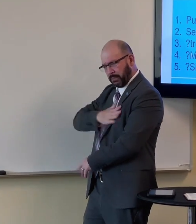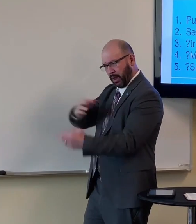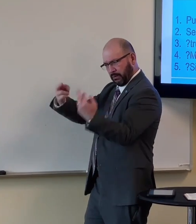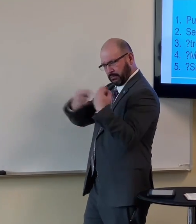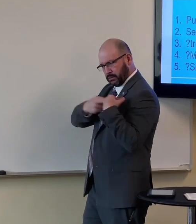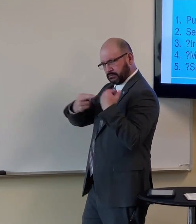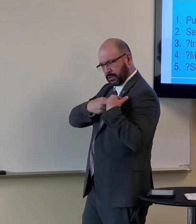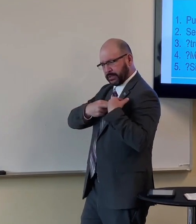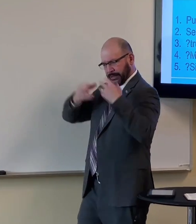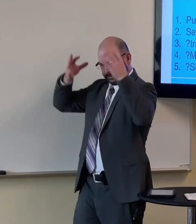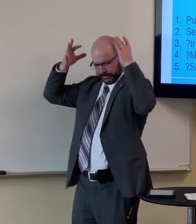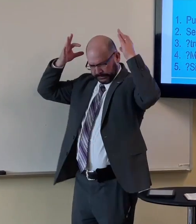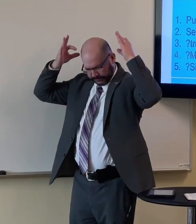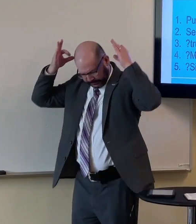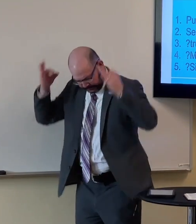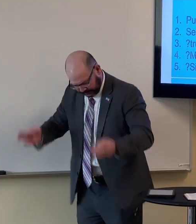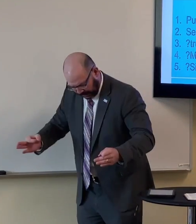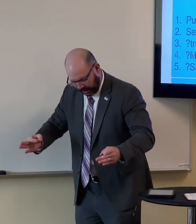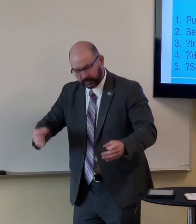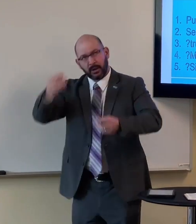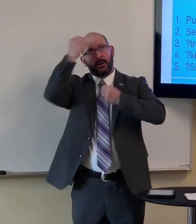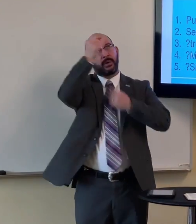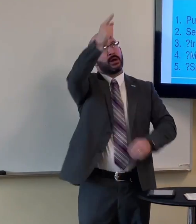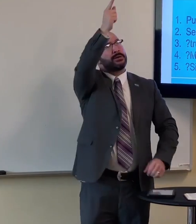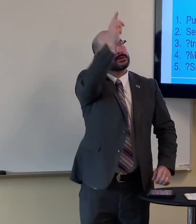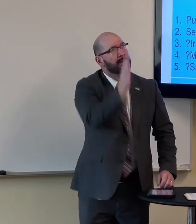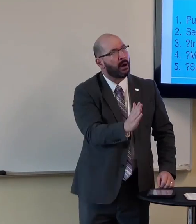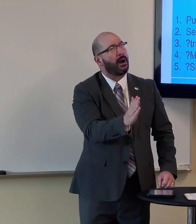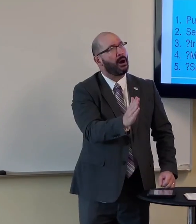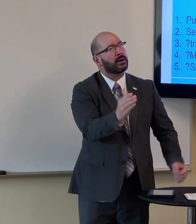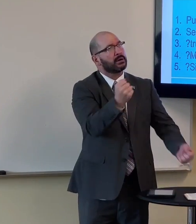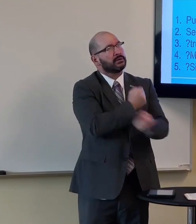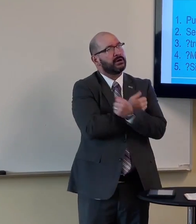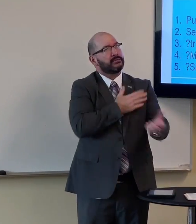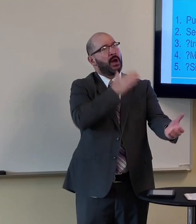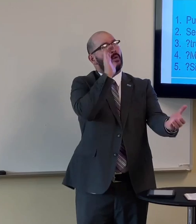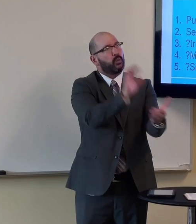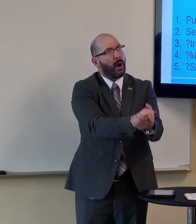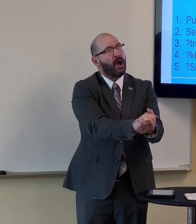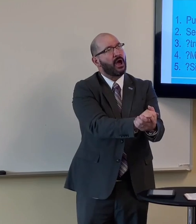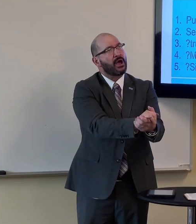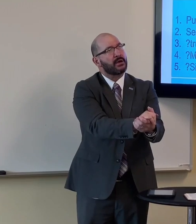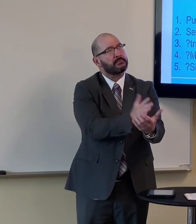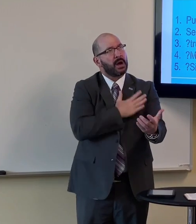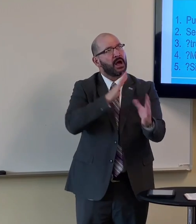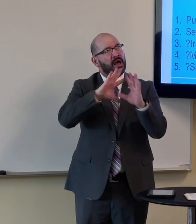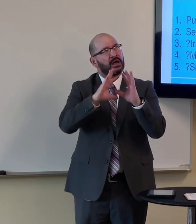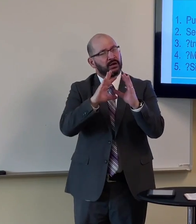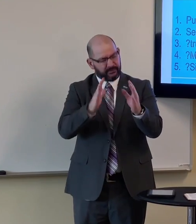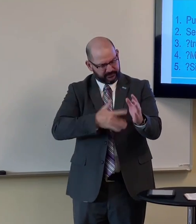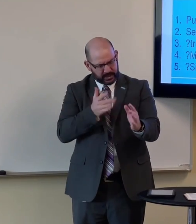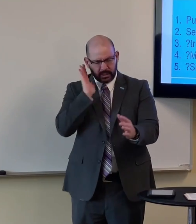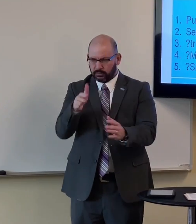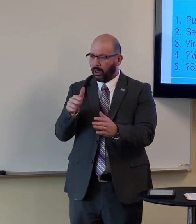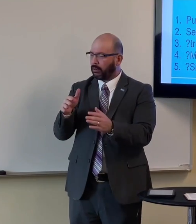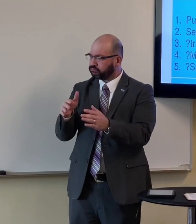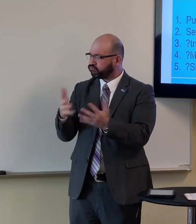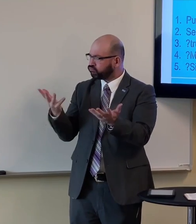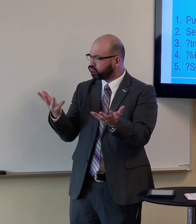My responsibility is to make a decision to obey God, love my wife, and then